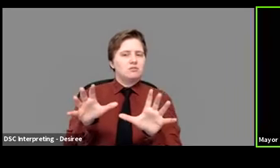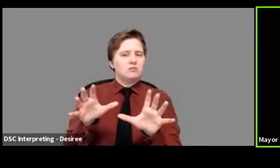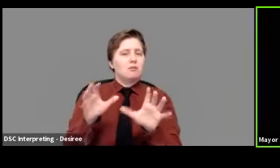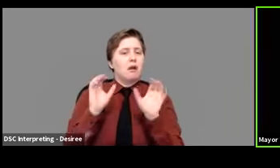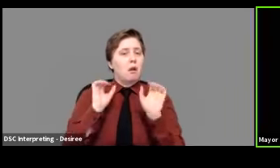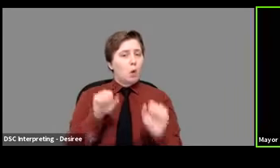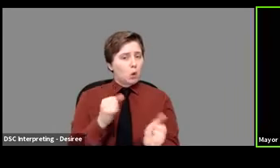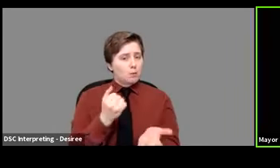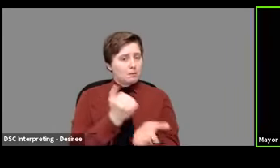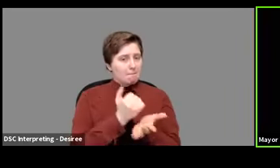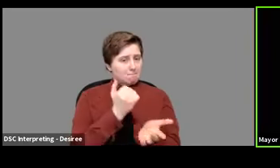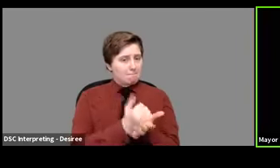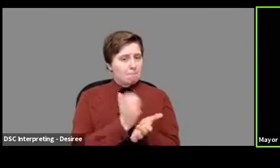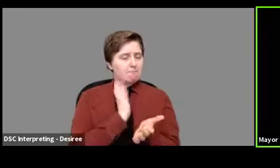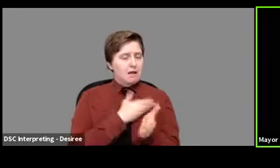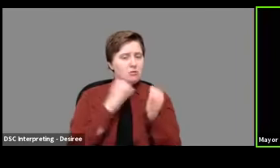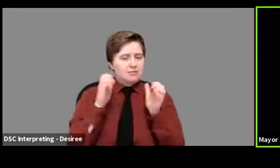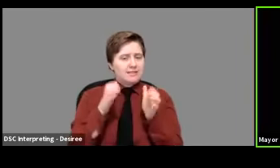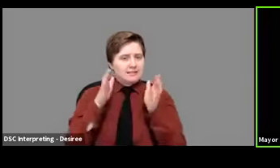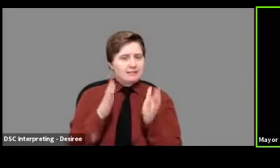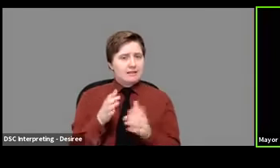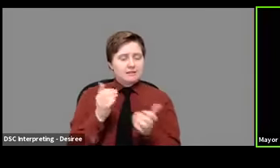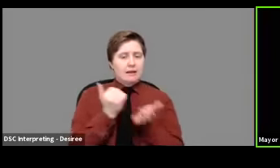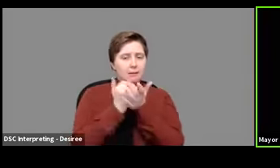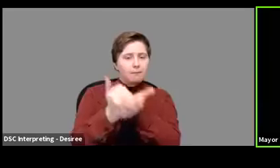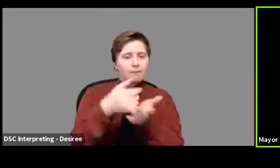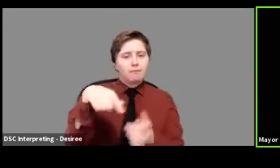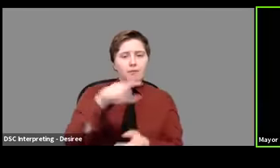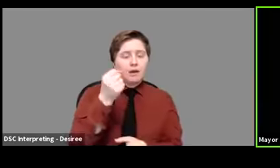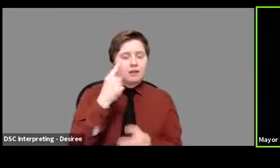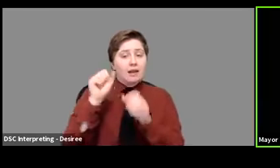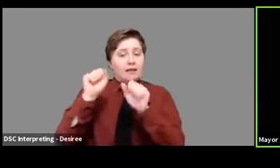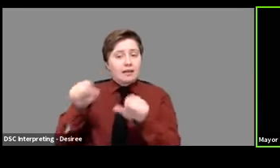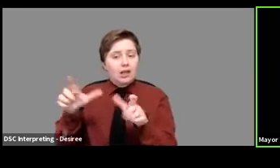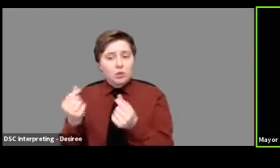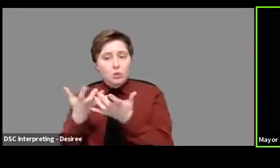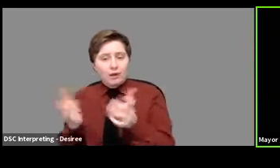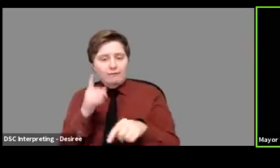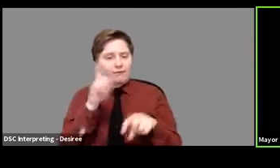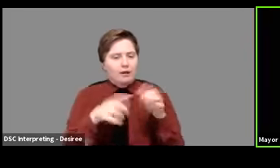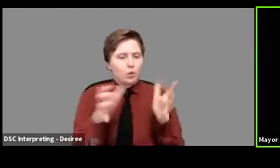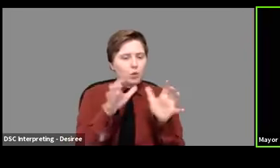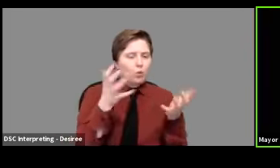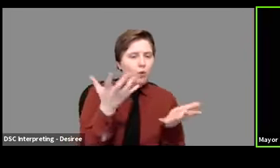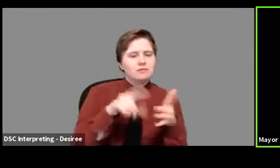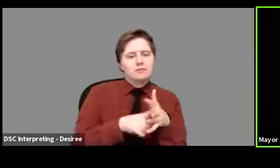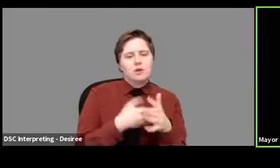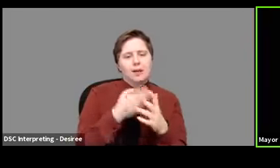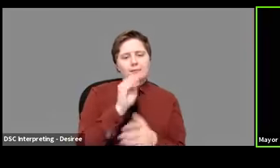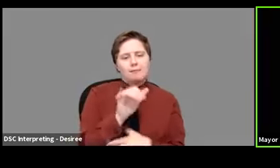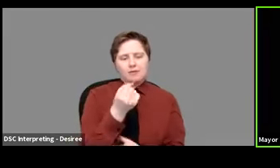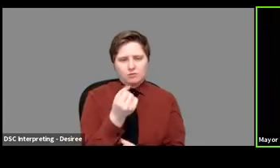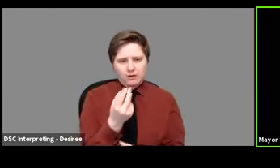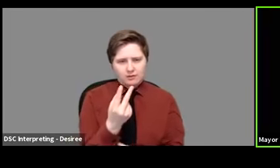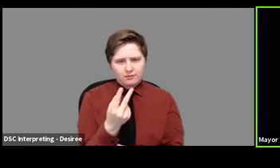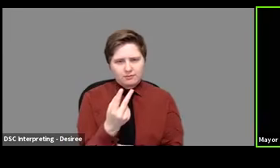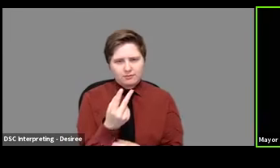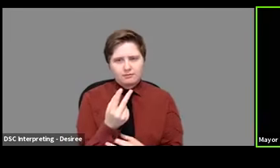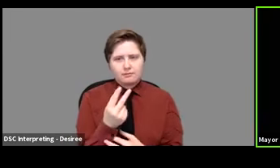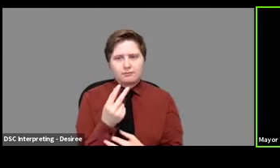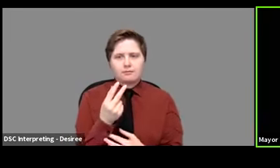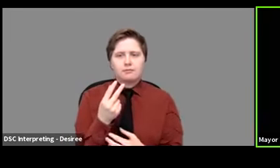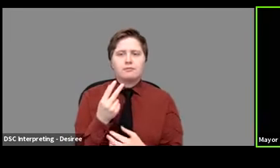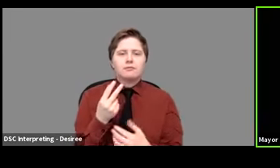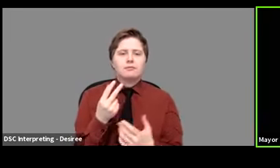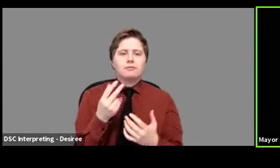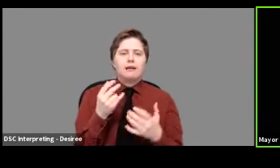could be helpful, uh, to our citizens as they understand what they can and can't do starting, uh, May 12th. And so while I